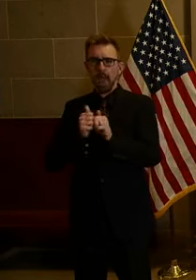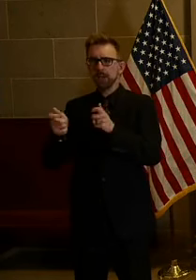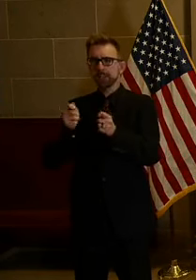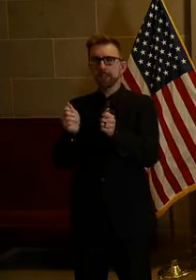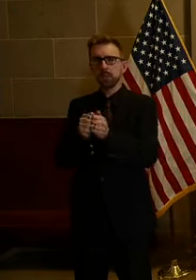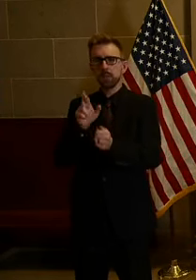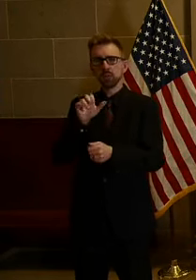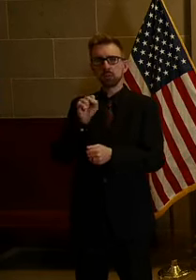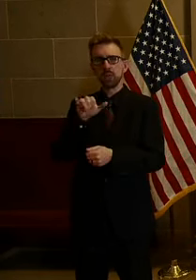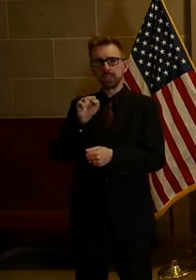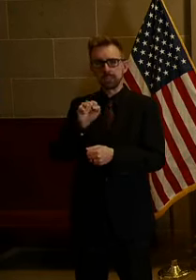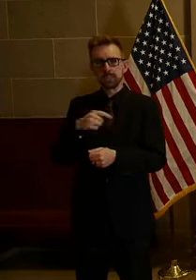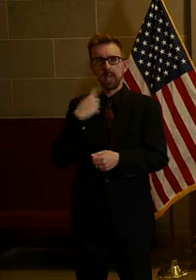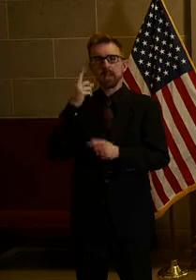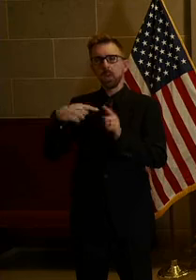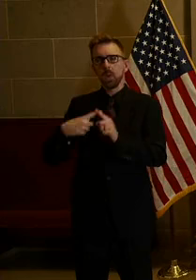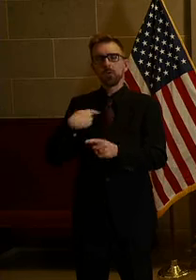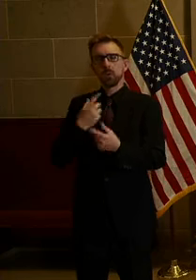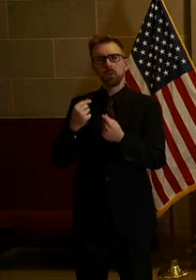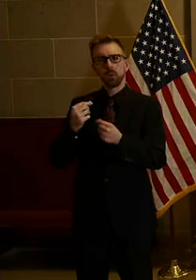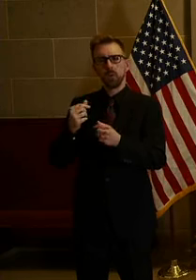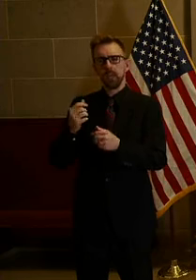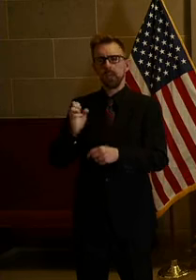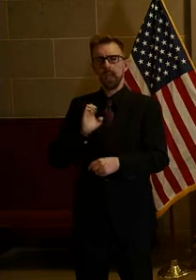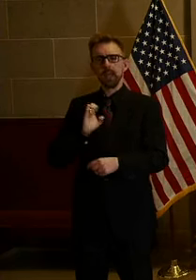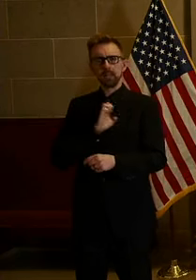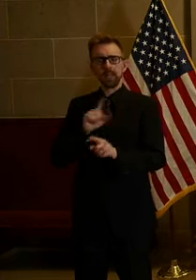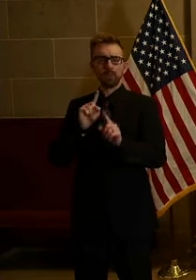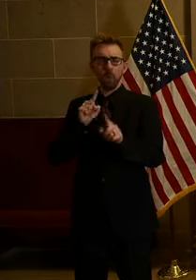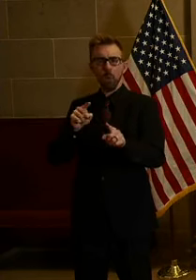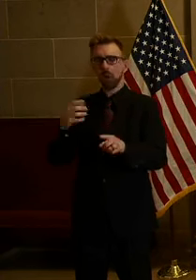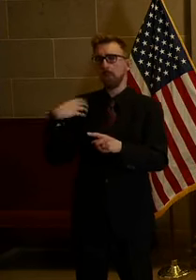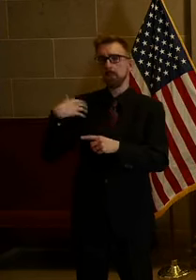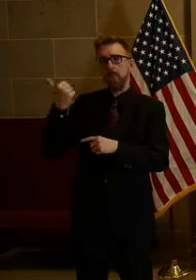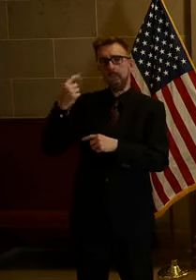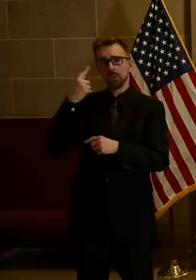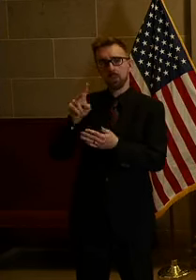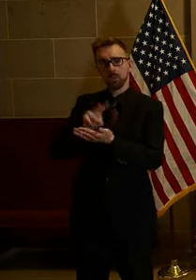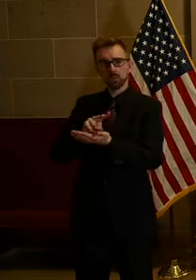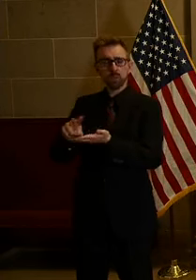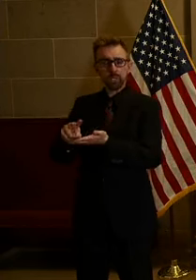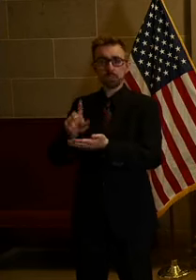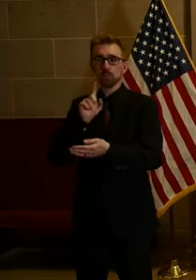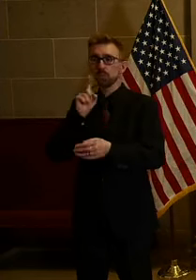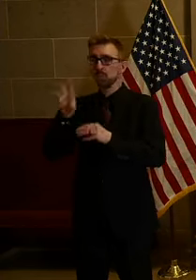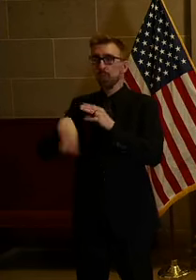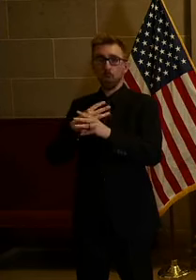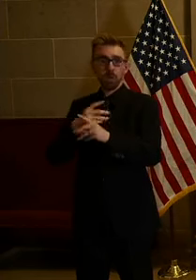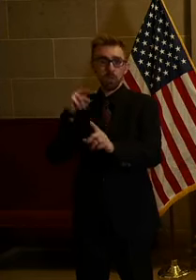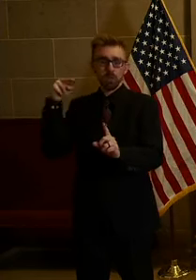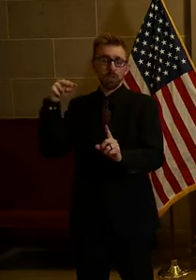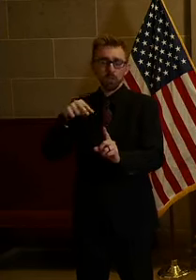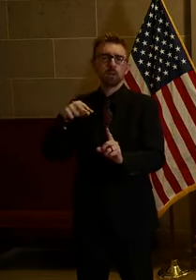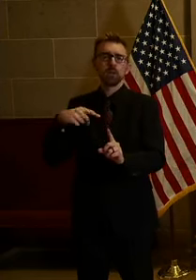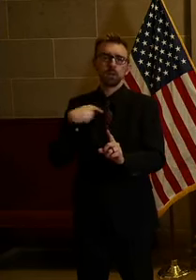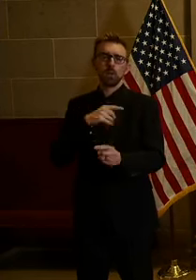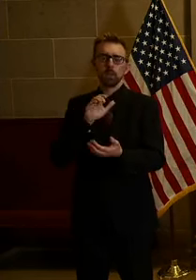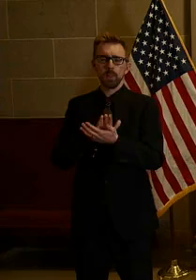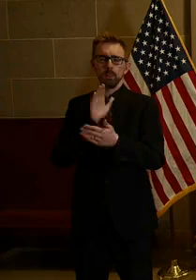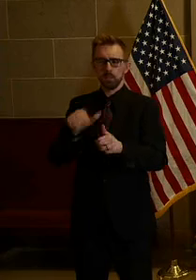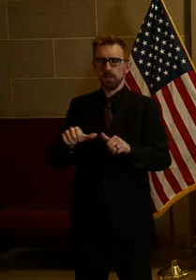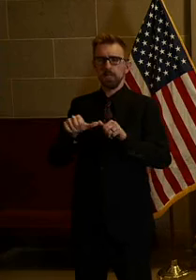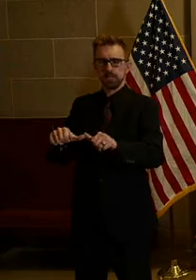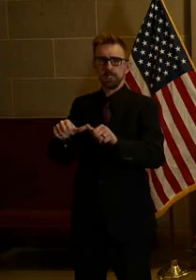crisis. I think when we're all doing executive orders and the mayors are doing their orders for two weeks, the reality of it, we all know that we believe this is going to